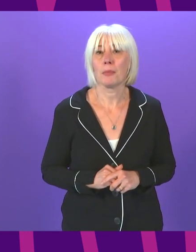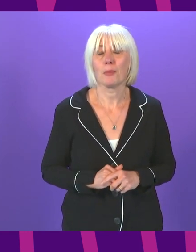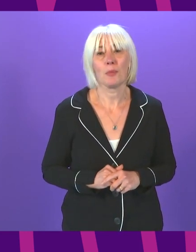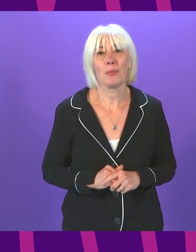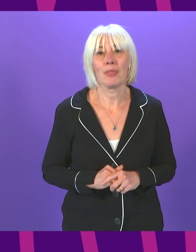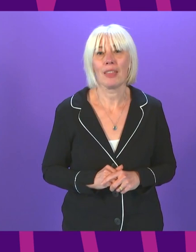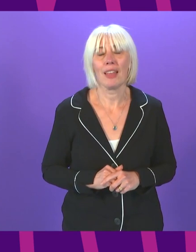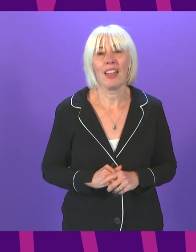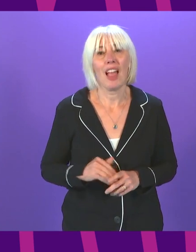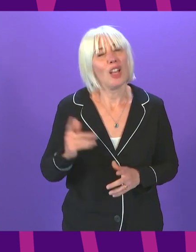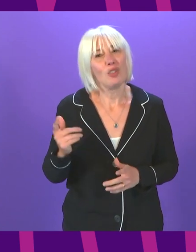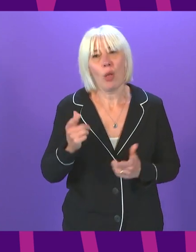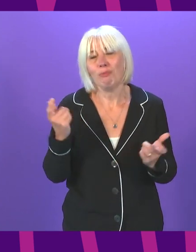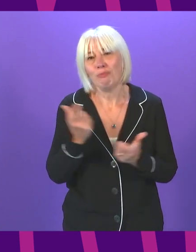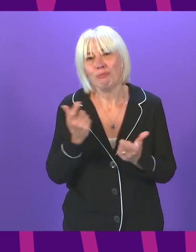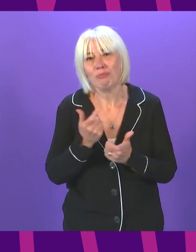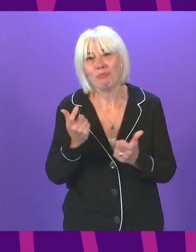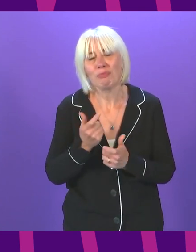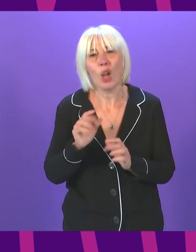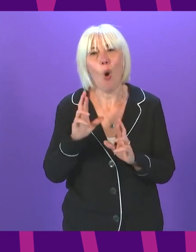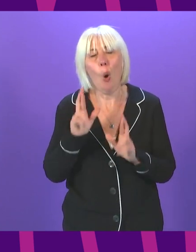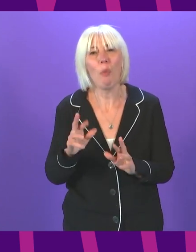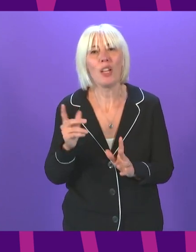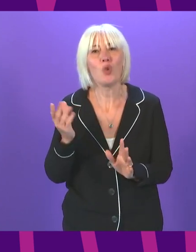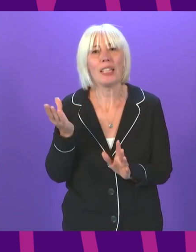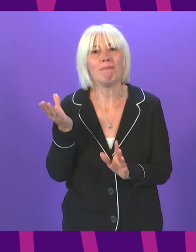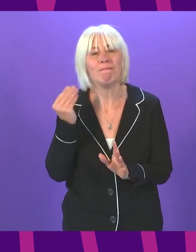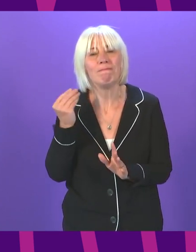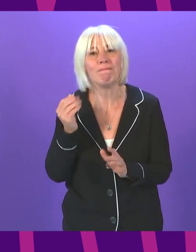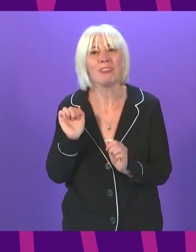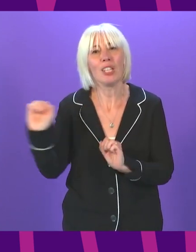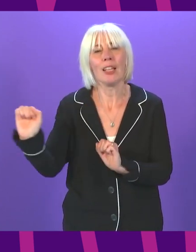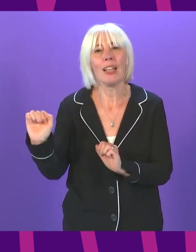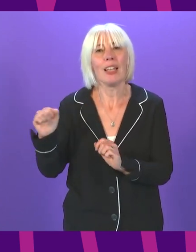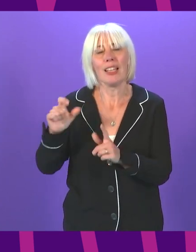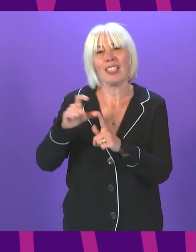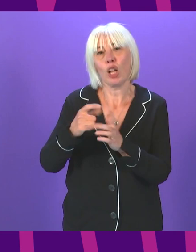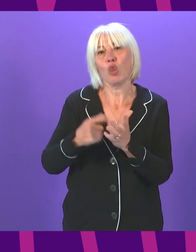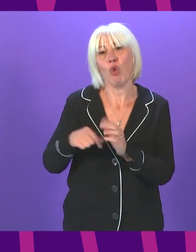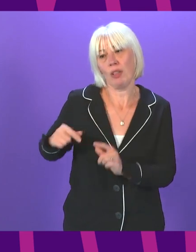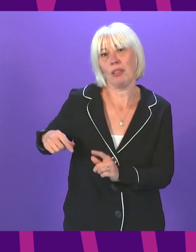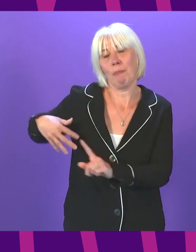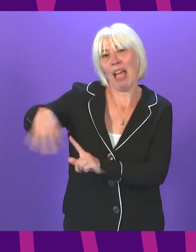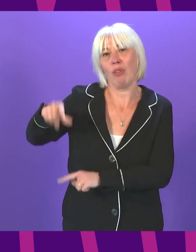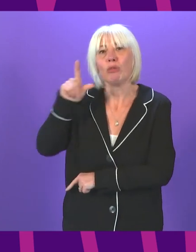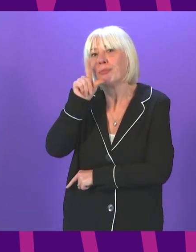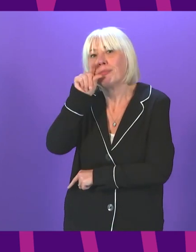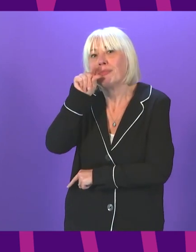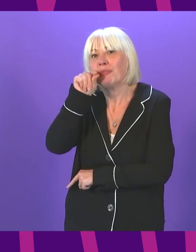I hope the First Minister was able to catch the questioning clearly. First Minister.